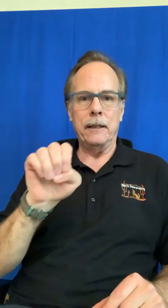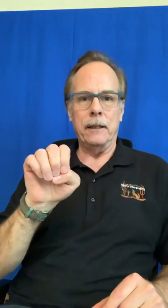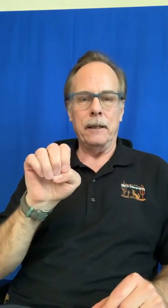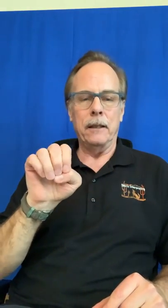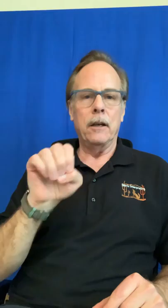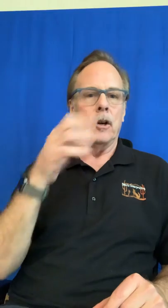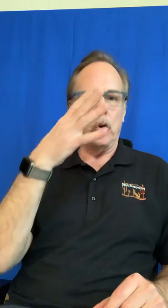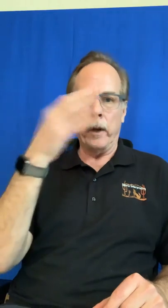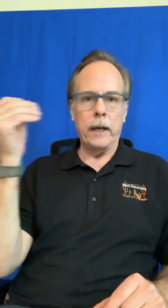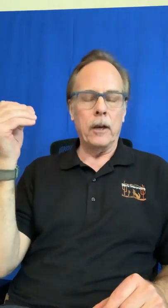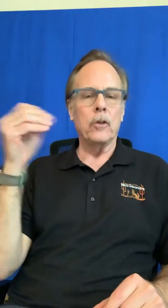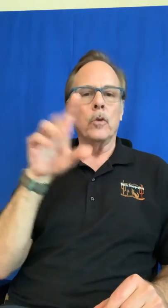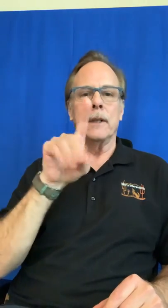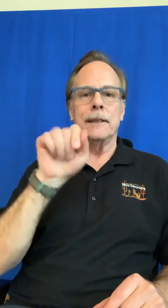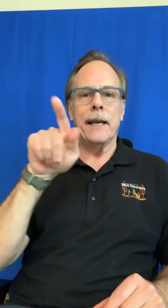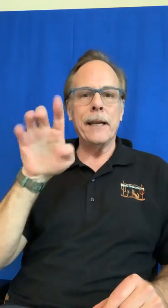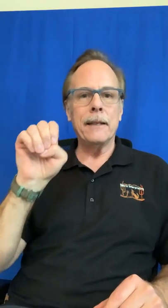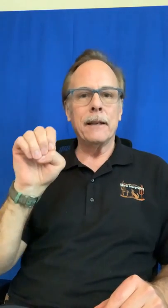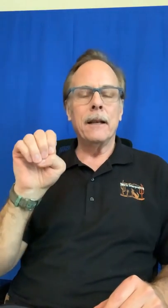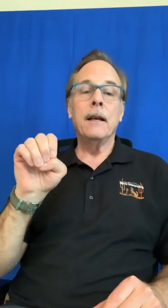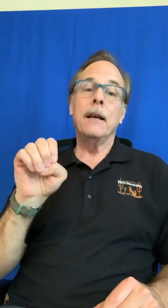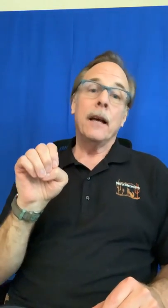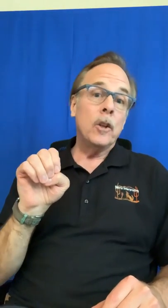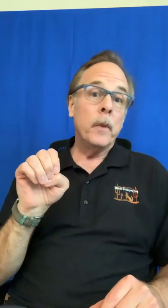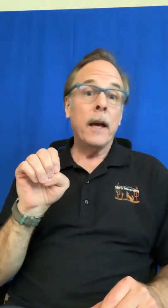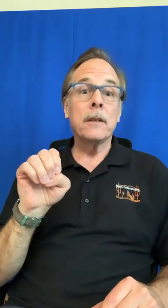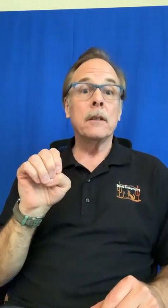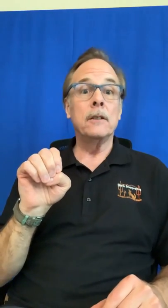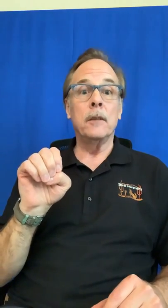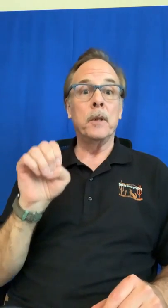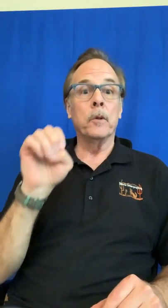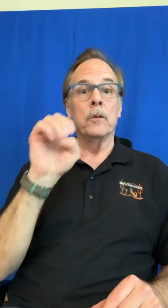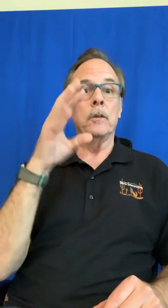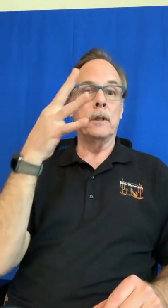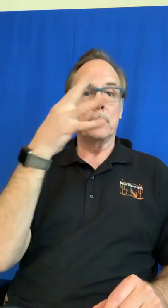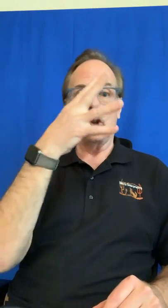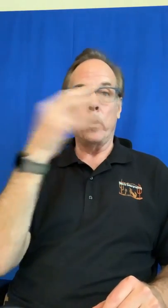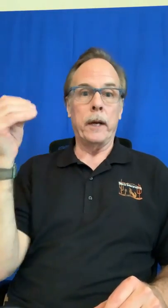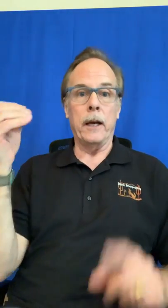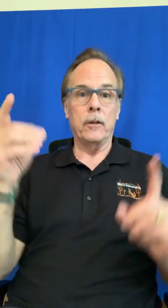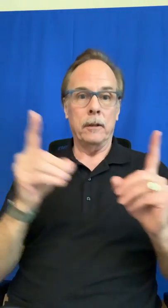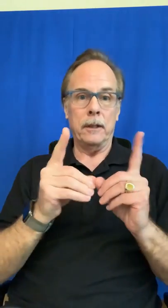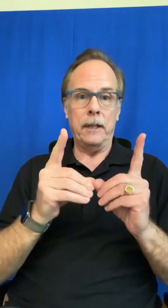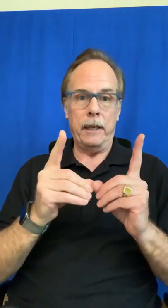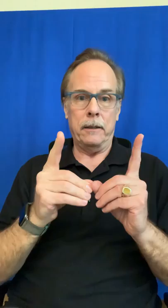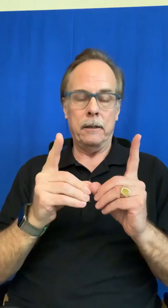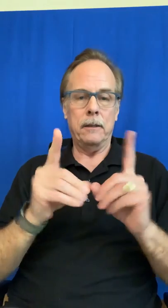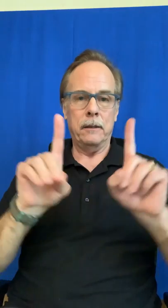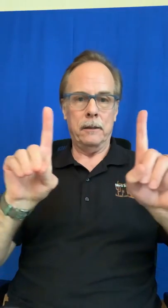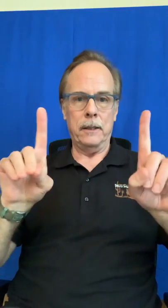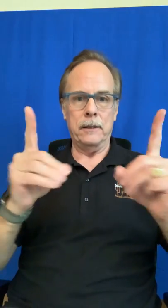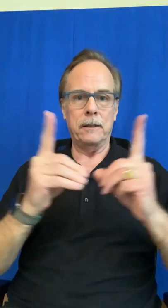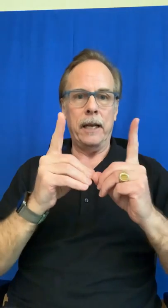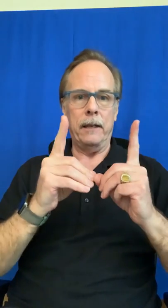-e going out on a date and you may actually see people do this going out on a date this is date